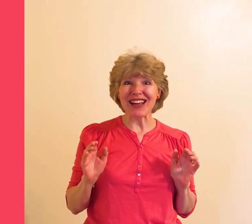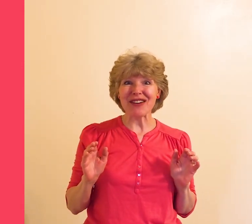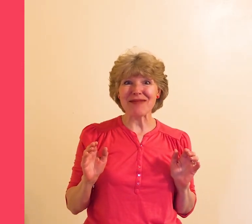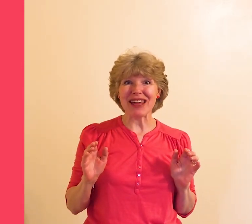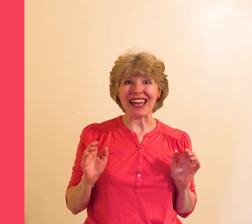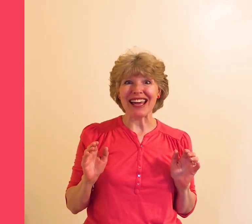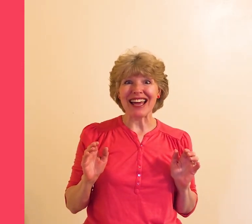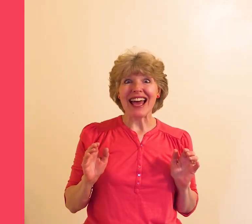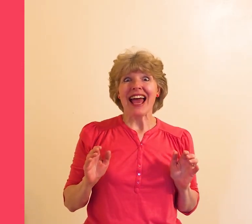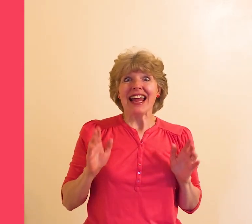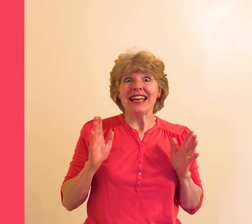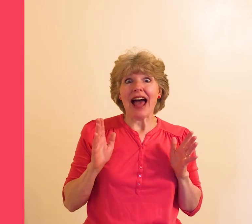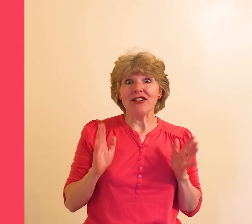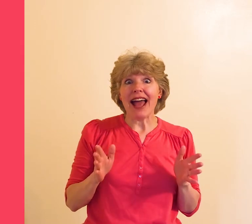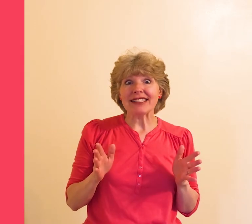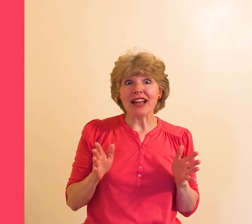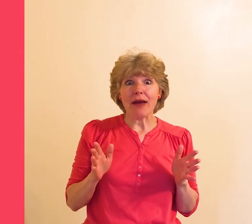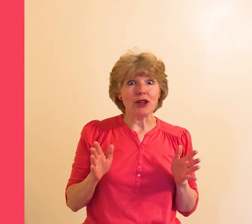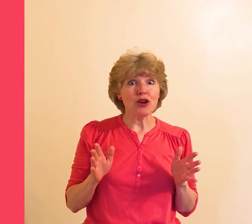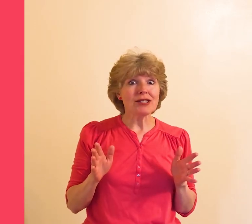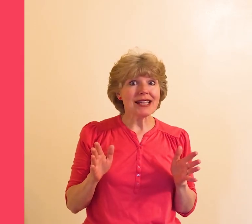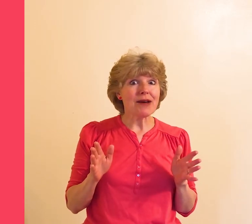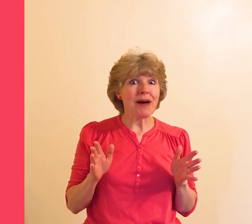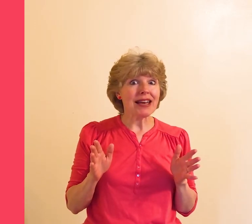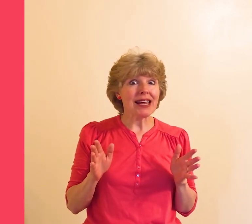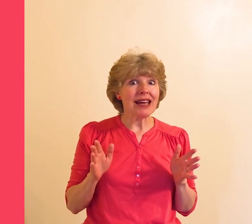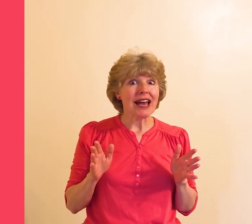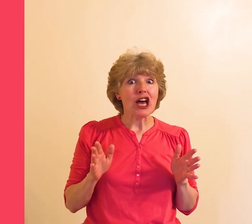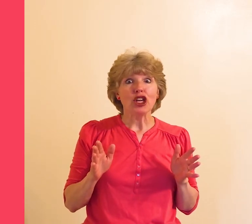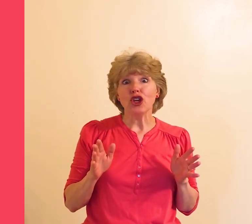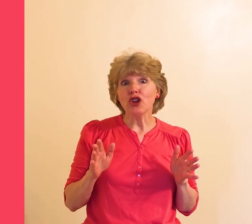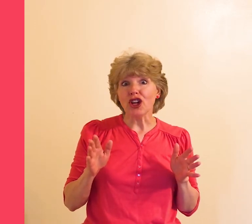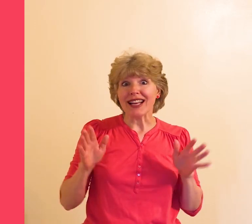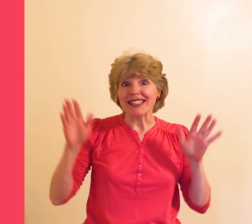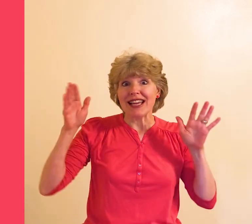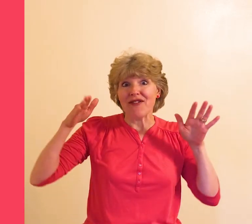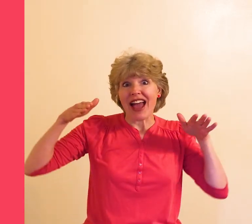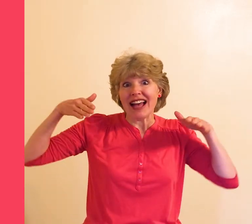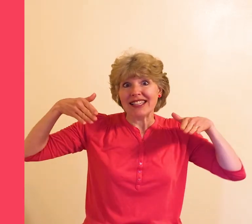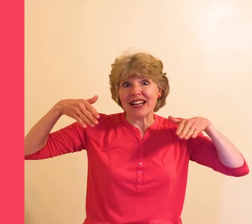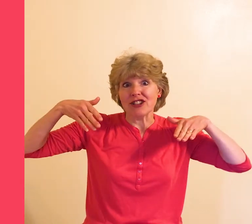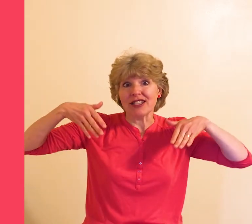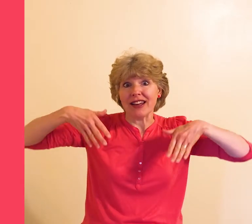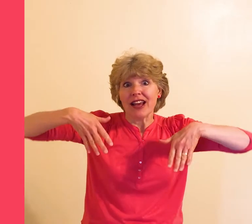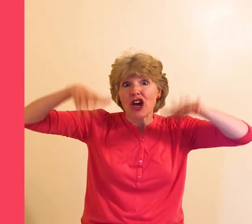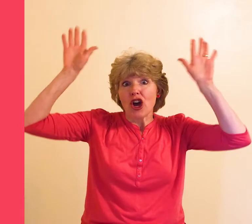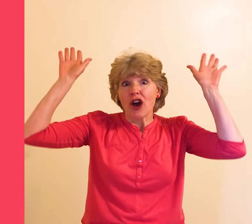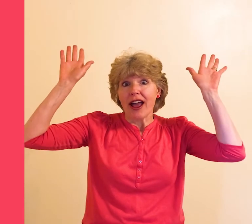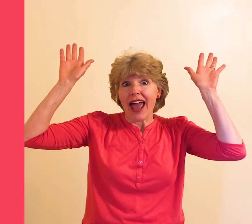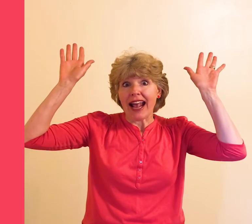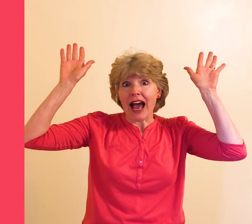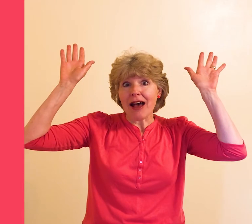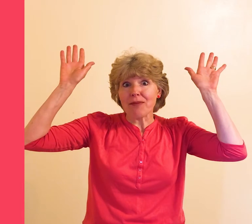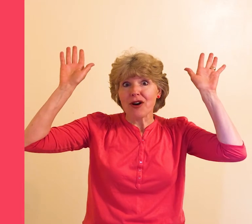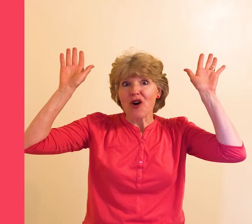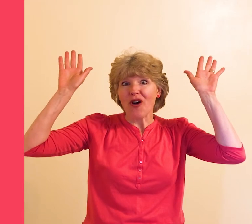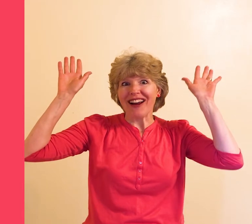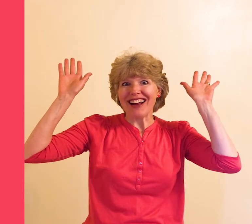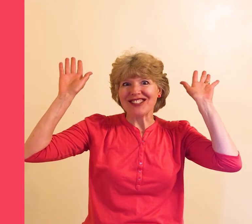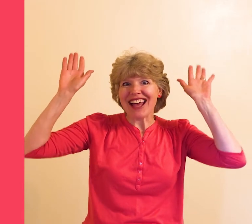with me now next time you see a bunny you look and see if it has ears that hang up or ears that